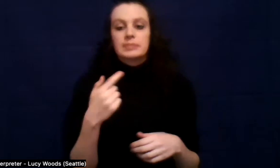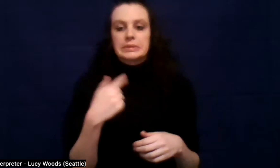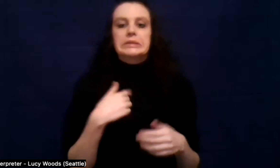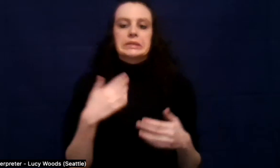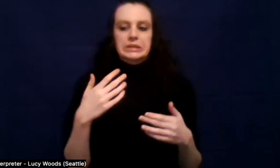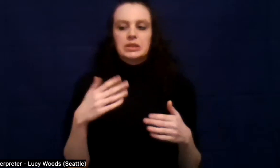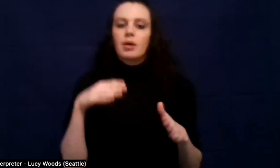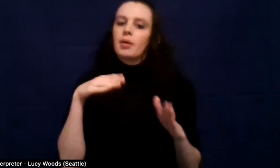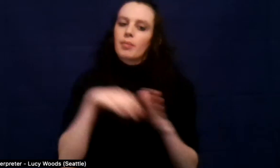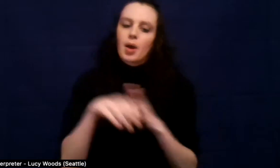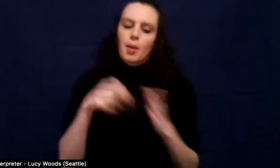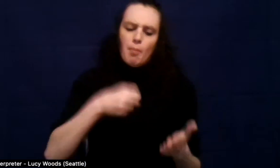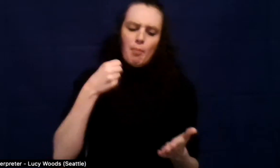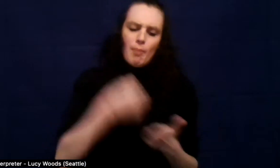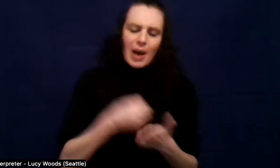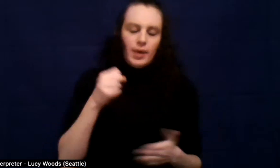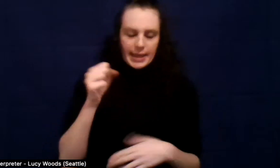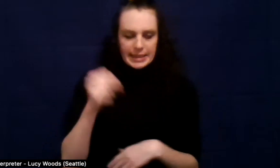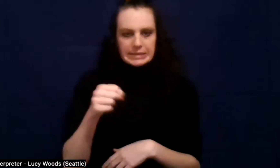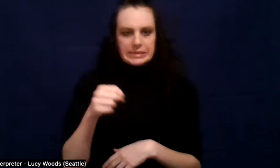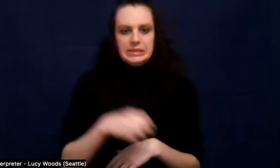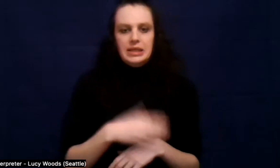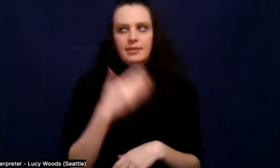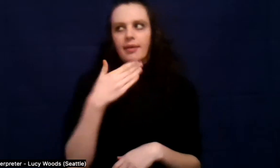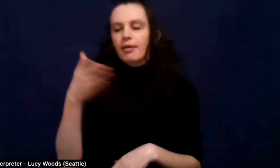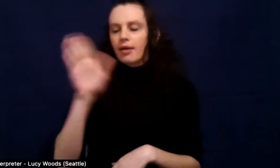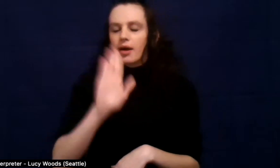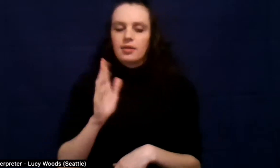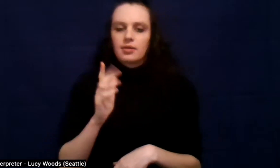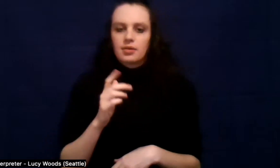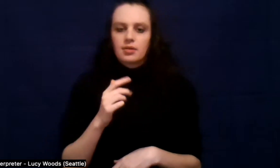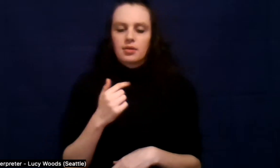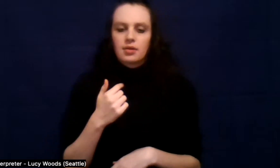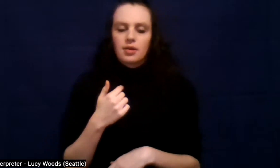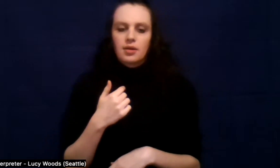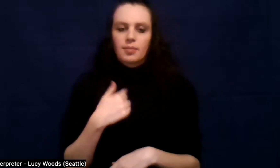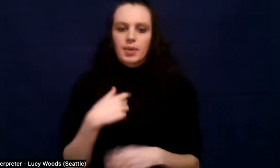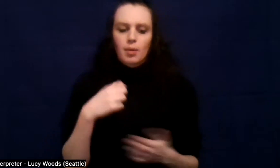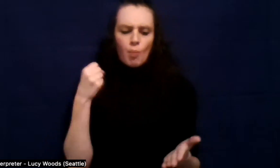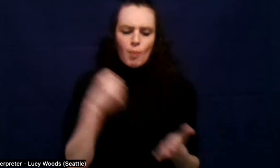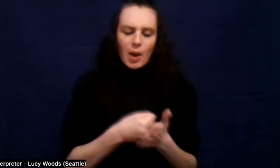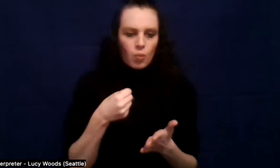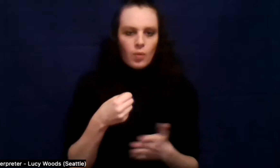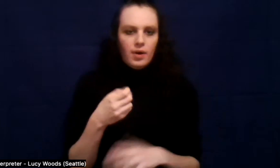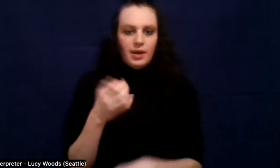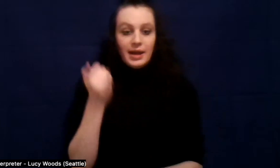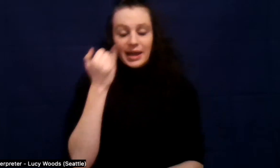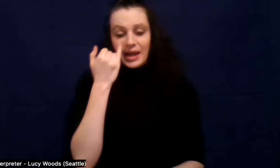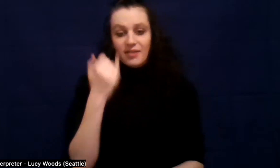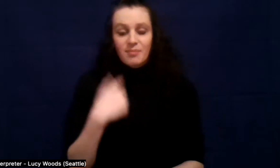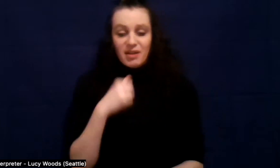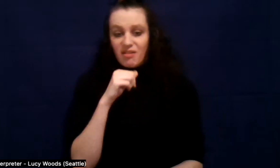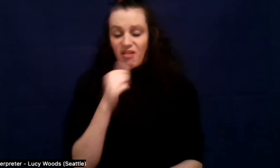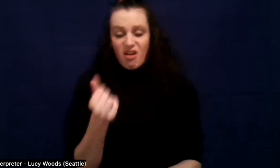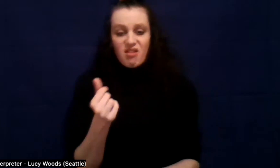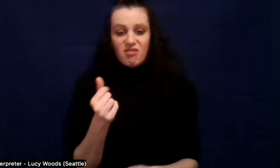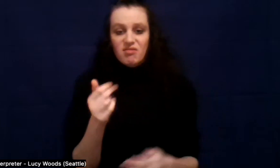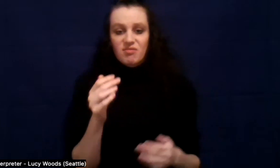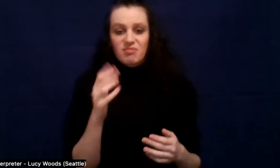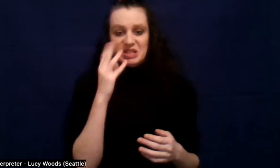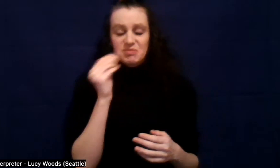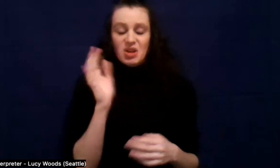And thank God that I did. I don't think that I would have made it if I didn't hit bottom at that point.